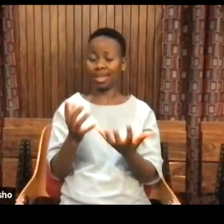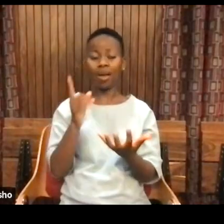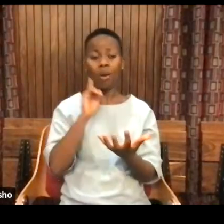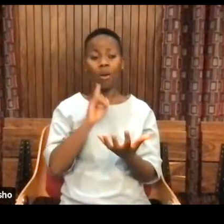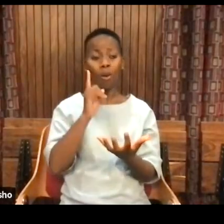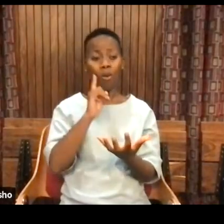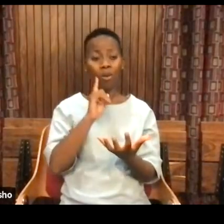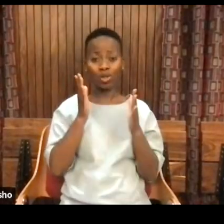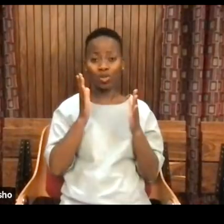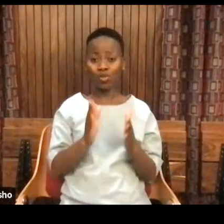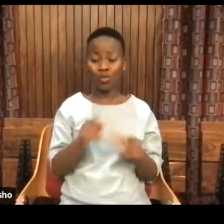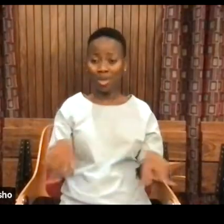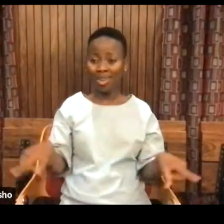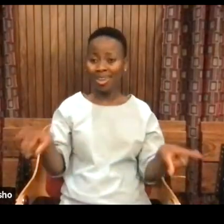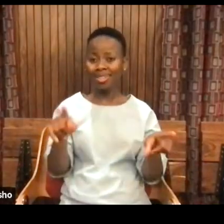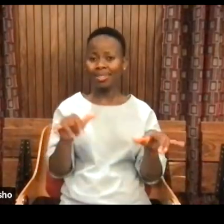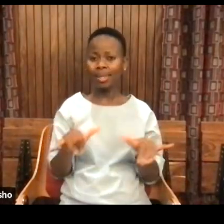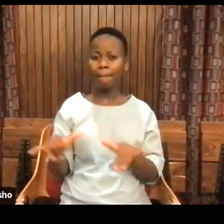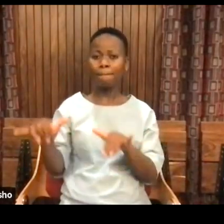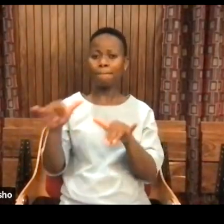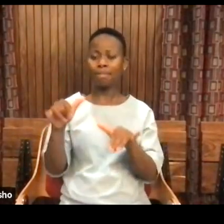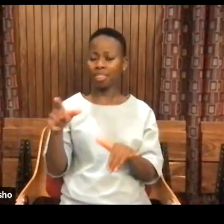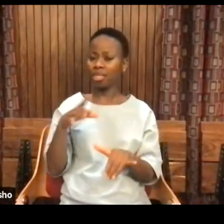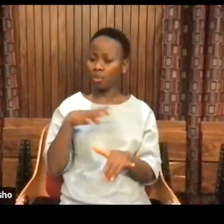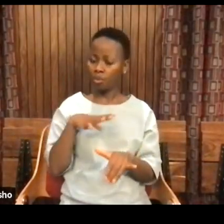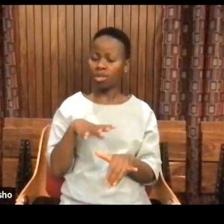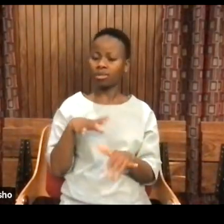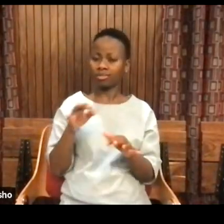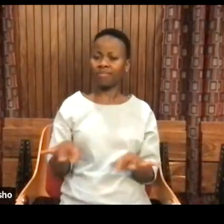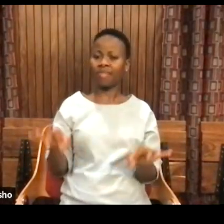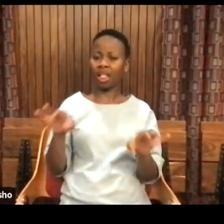to be valued.